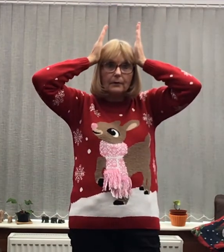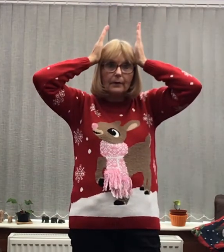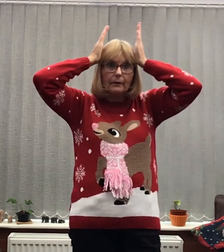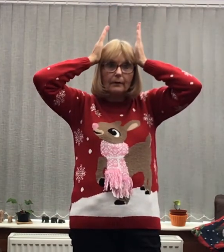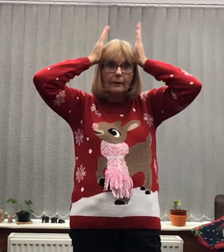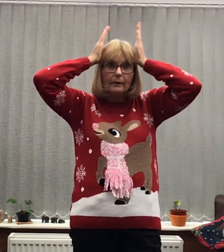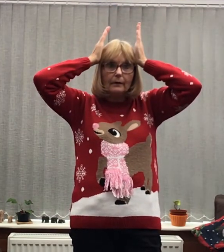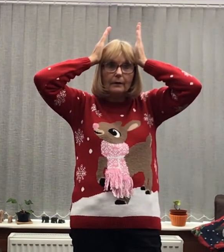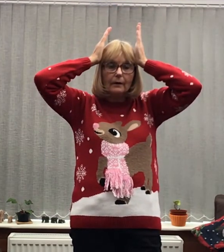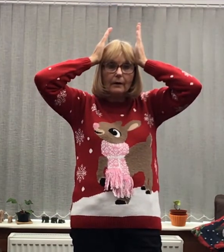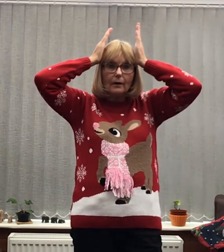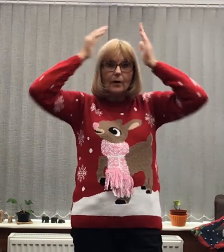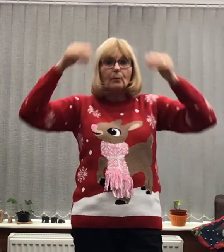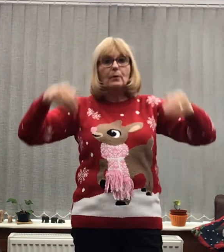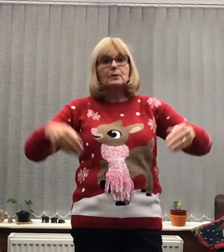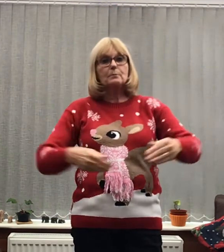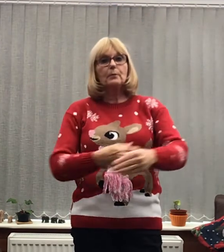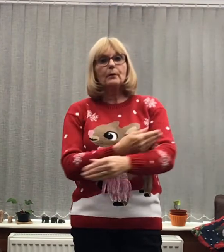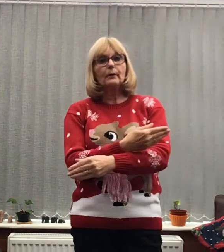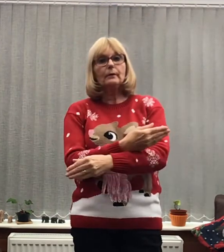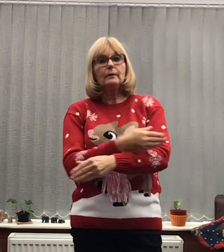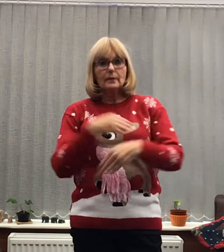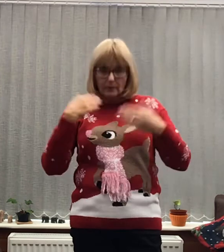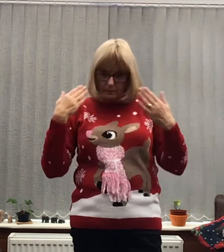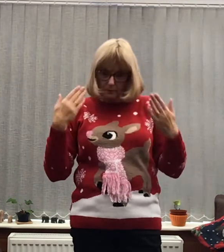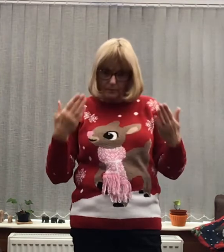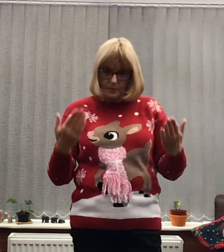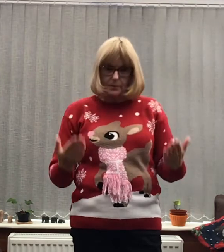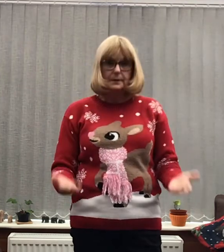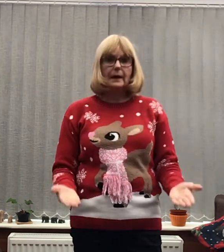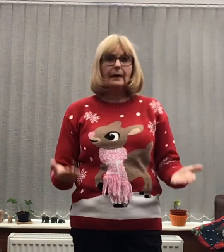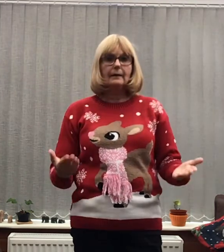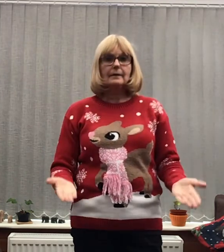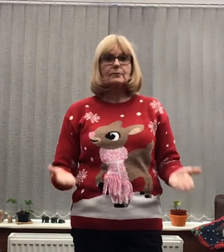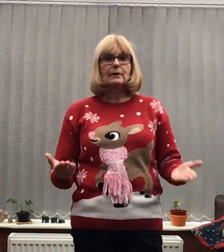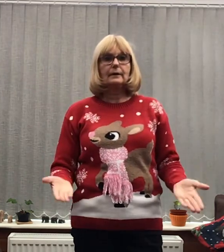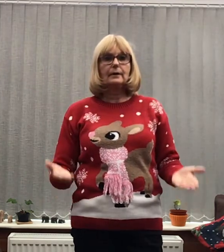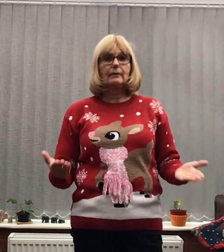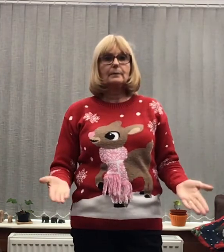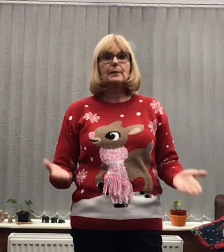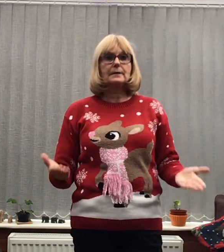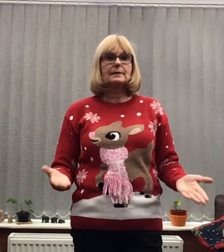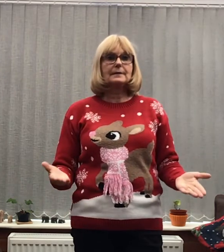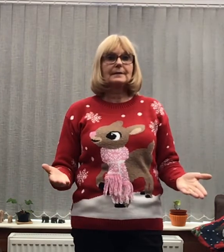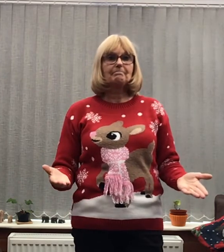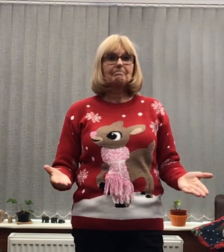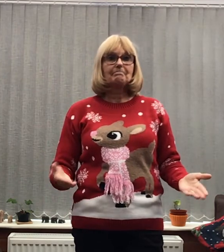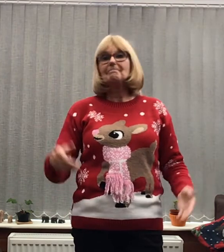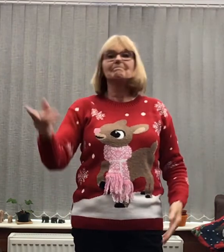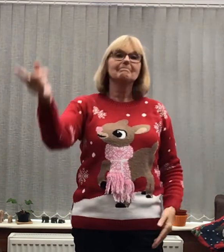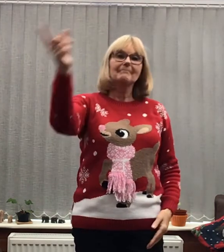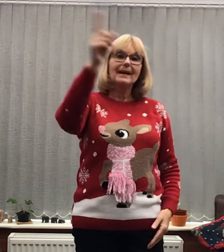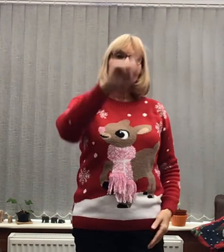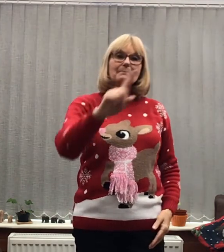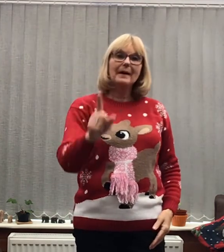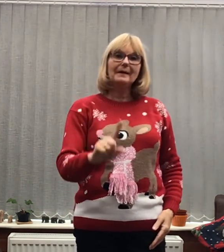crown on Was born Today That's right now The present And man